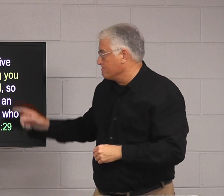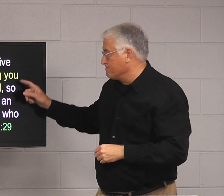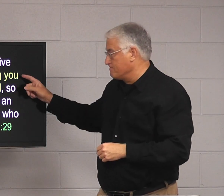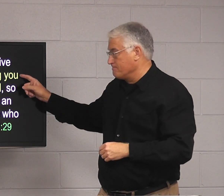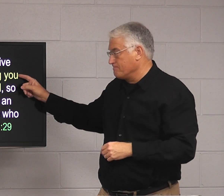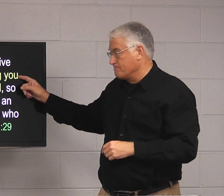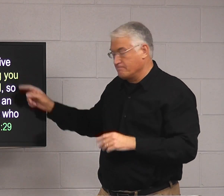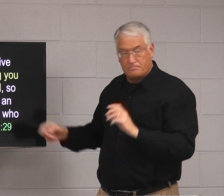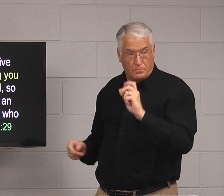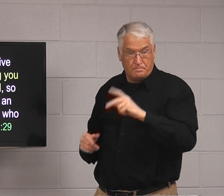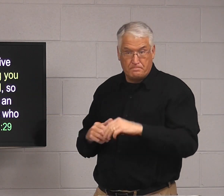stay positive.